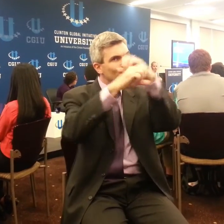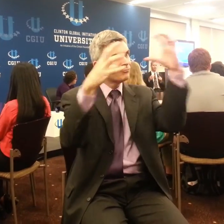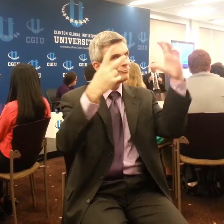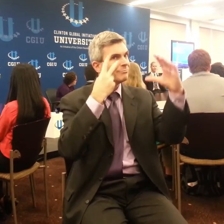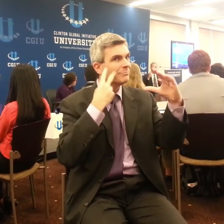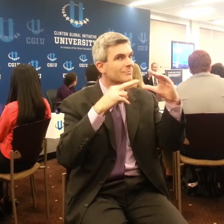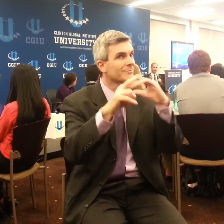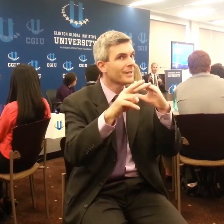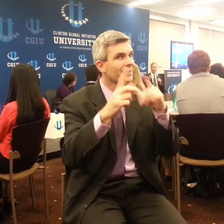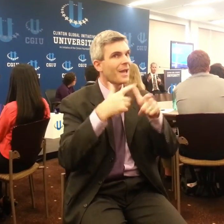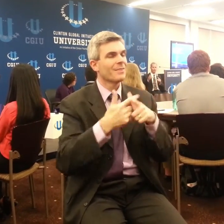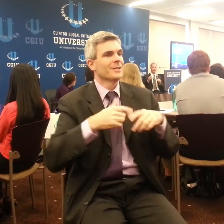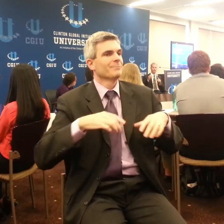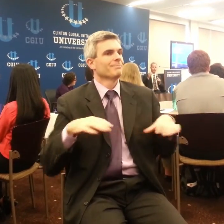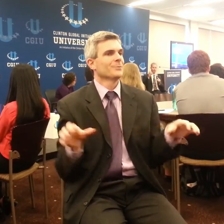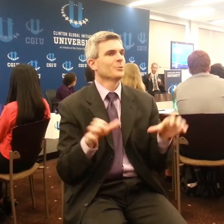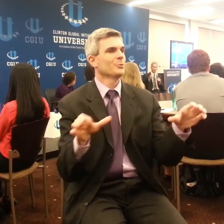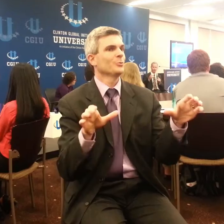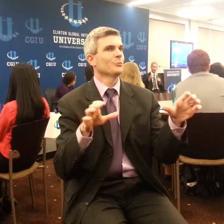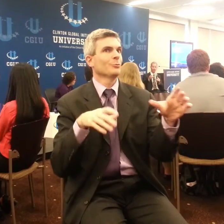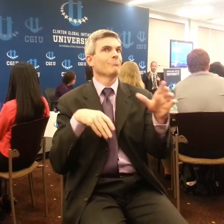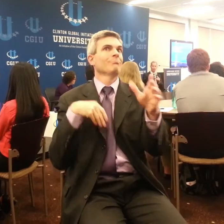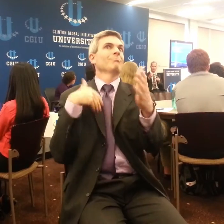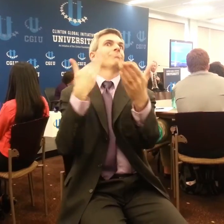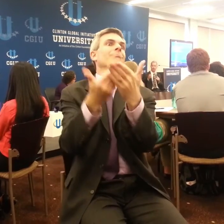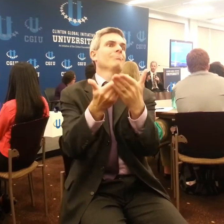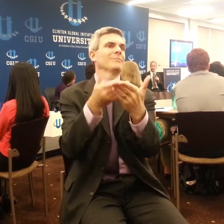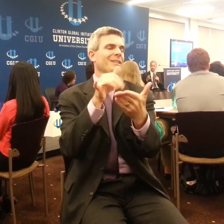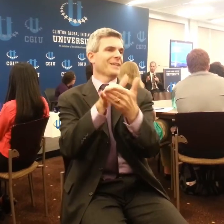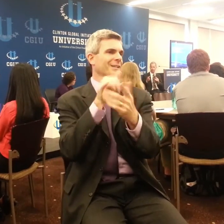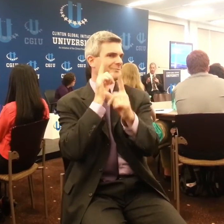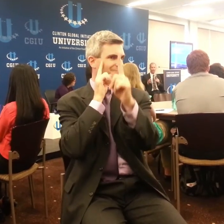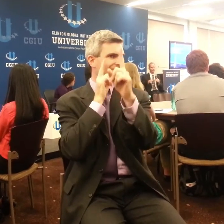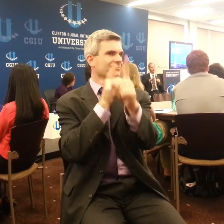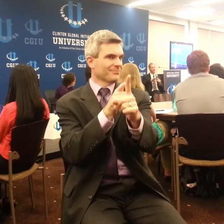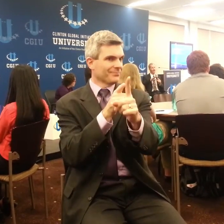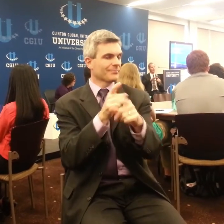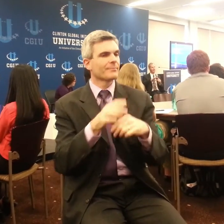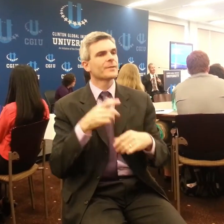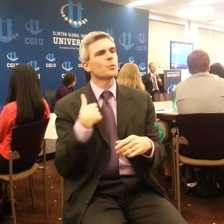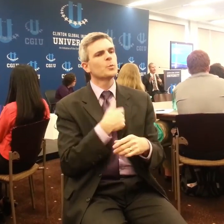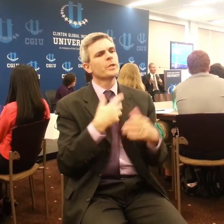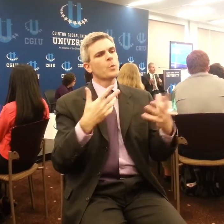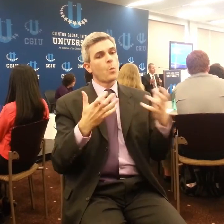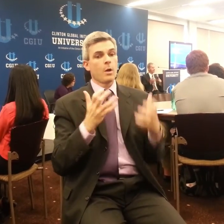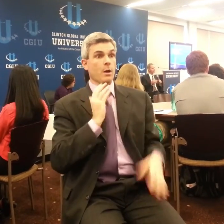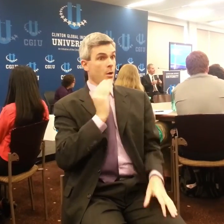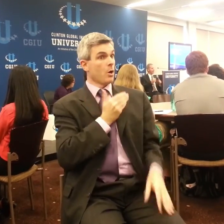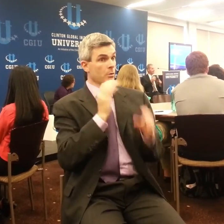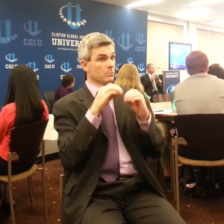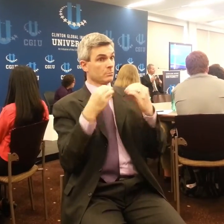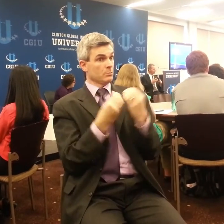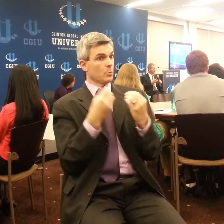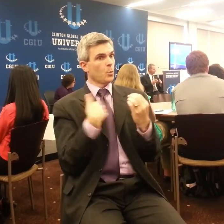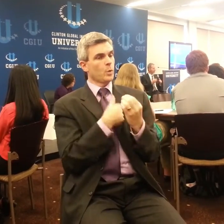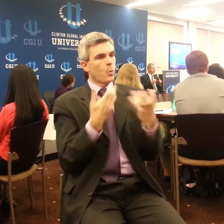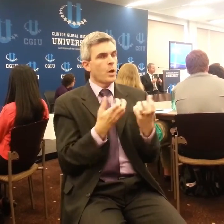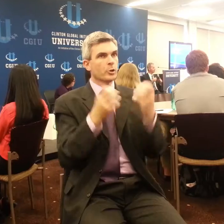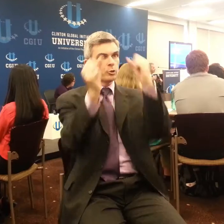scenarios, to create visions of a more sustainable future, and to not accept the engineering system, the